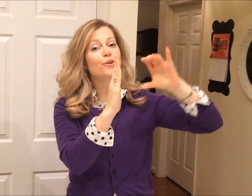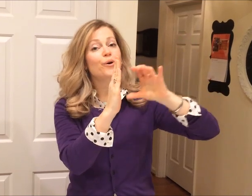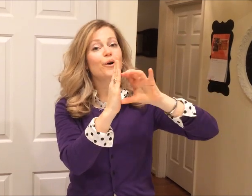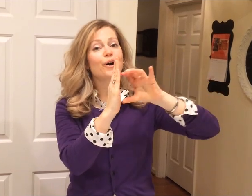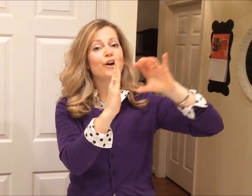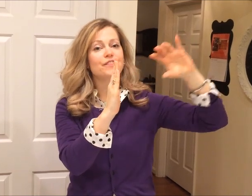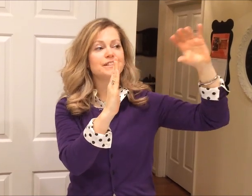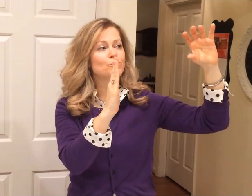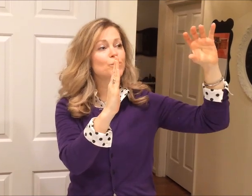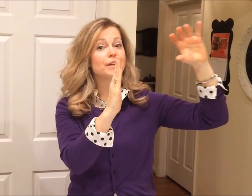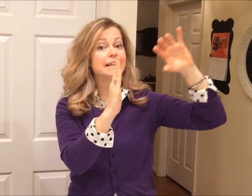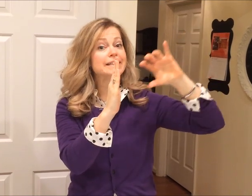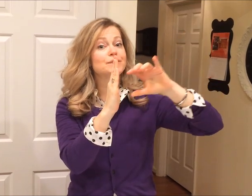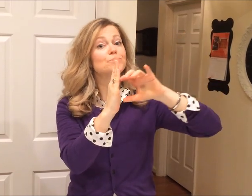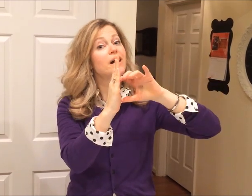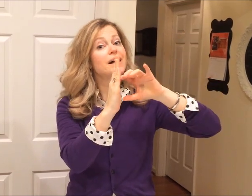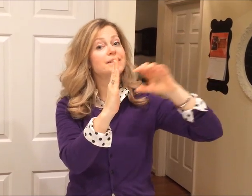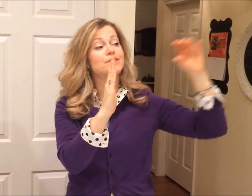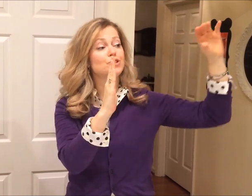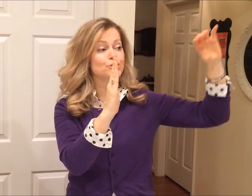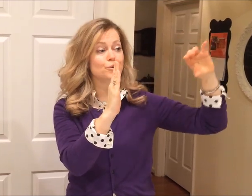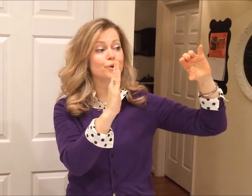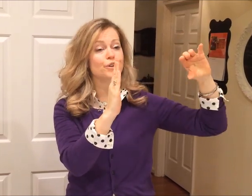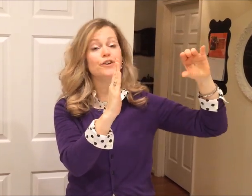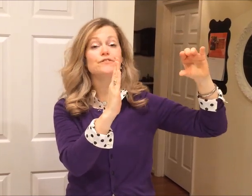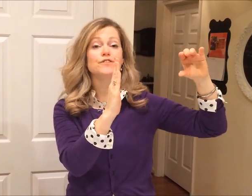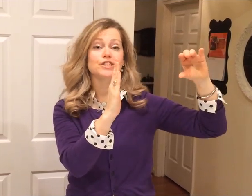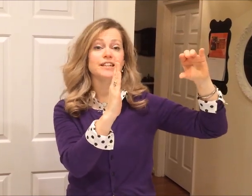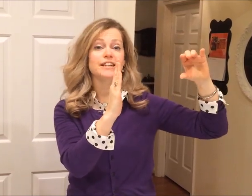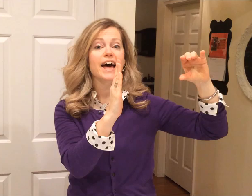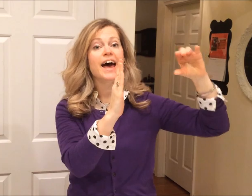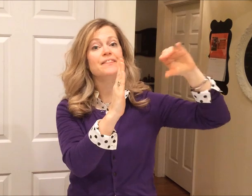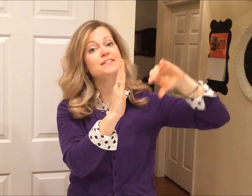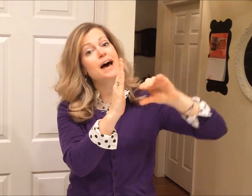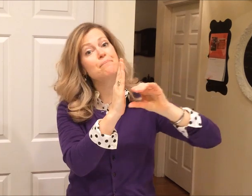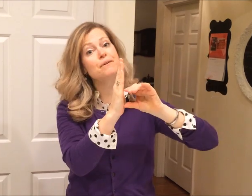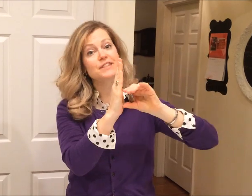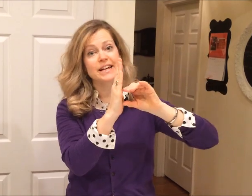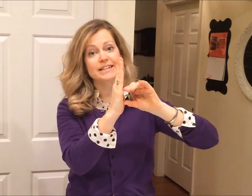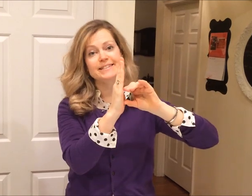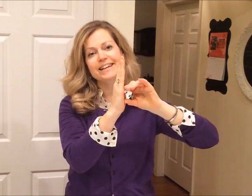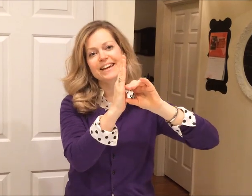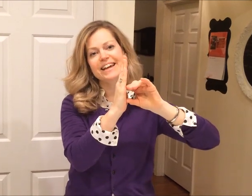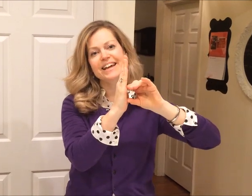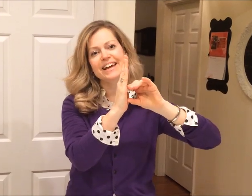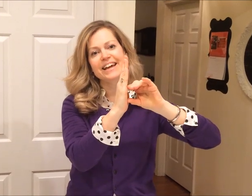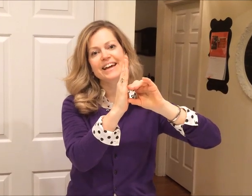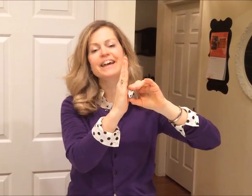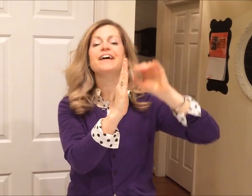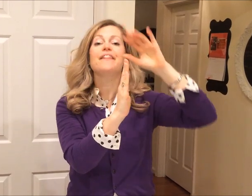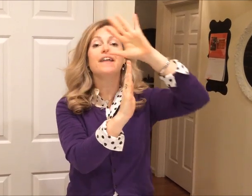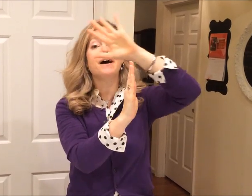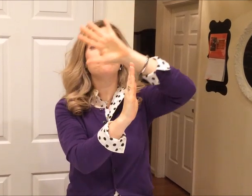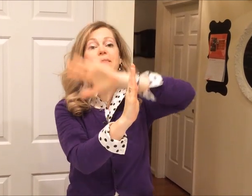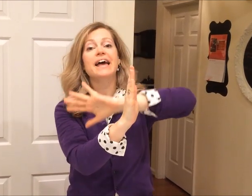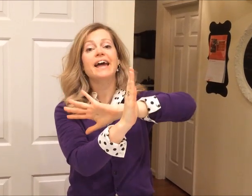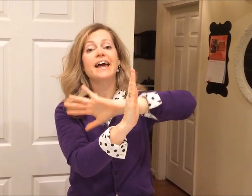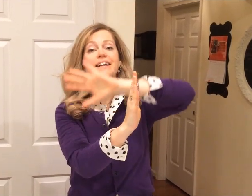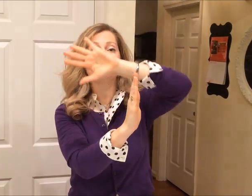Northeast Woodlands run to Northern Virginia and the top of Tennessee. The Plains